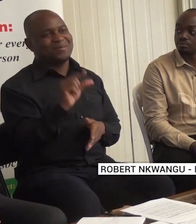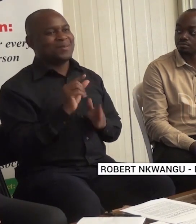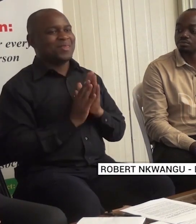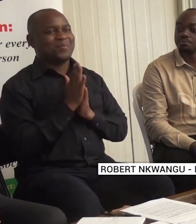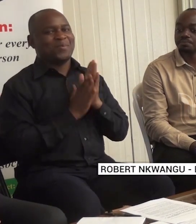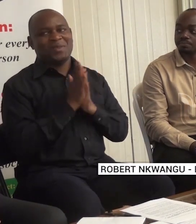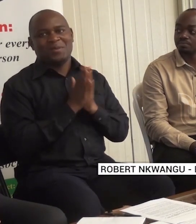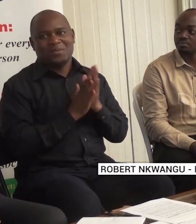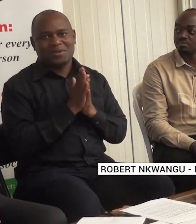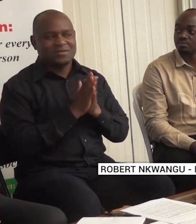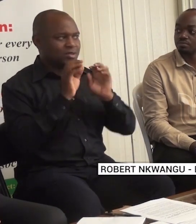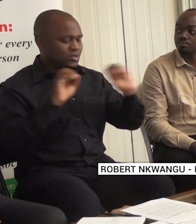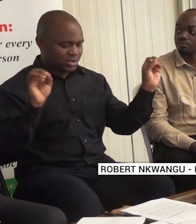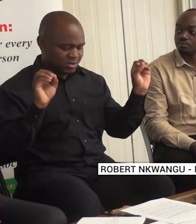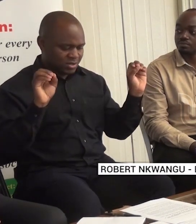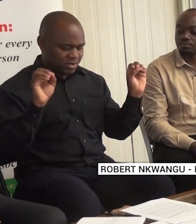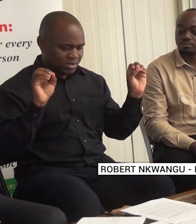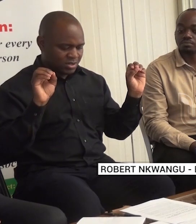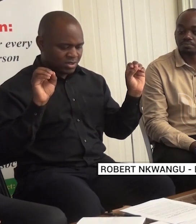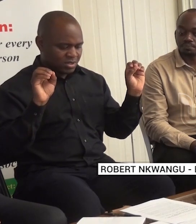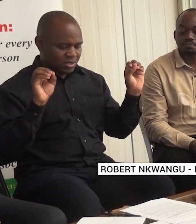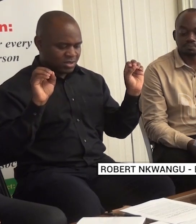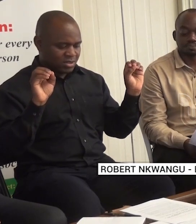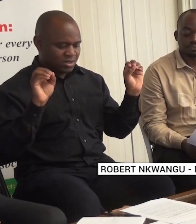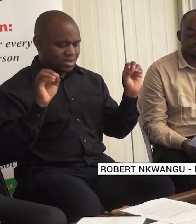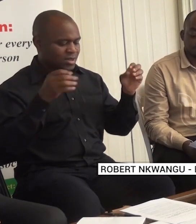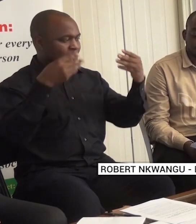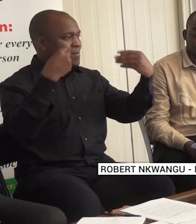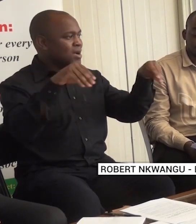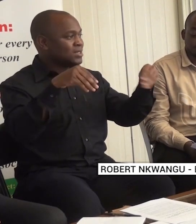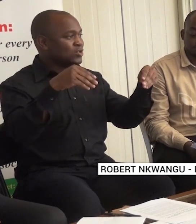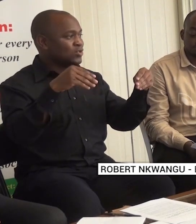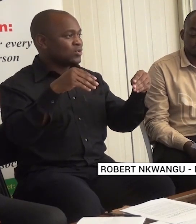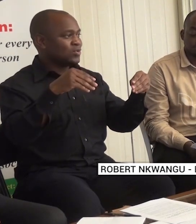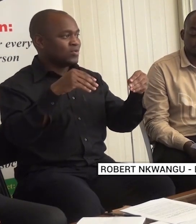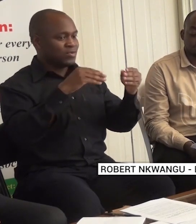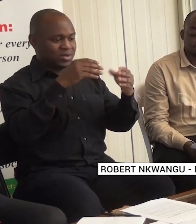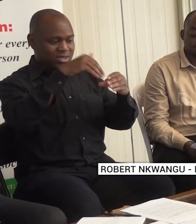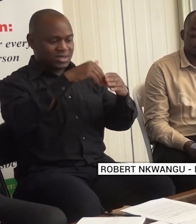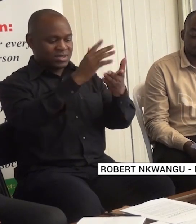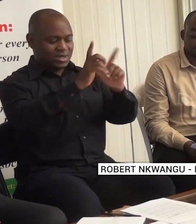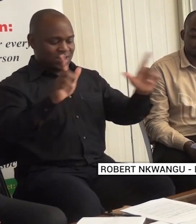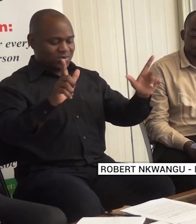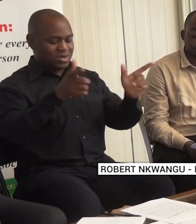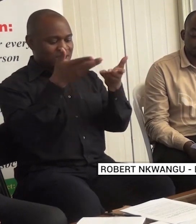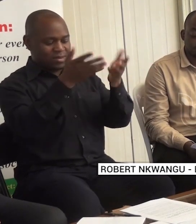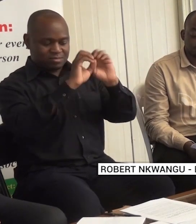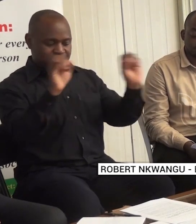and their motivation is very little given the little pay. The materials that they are using to teach our